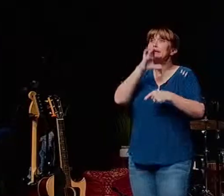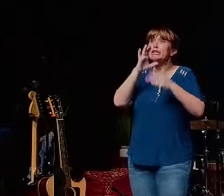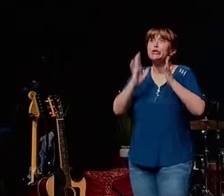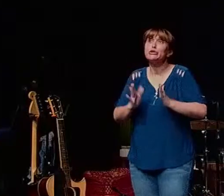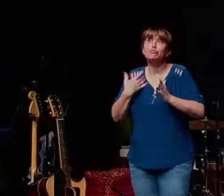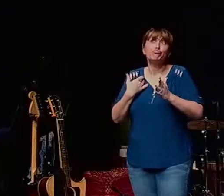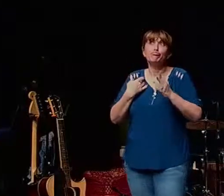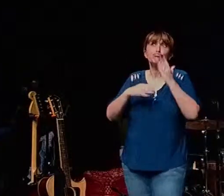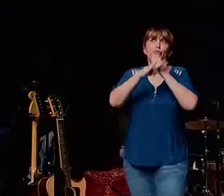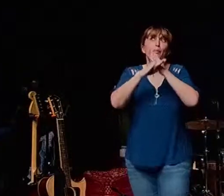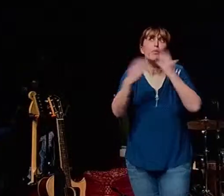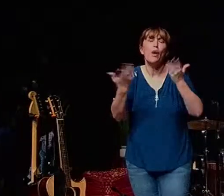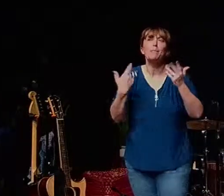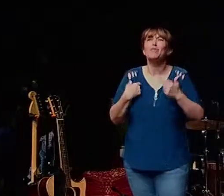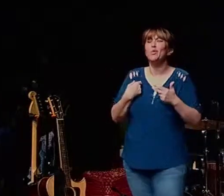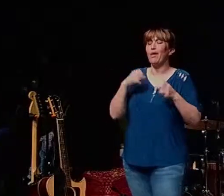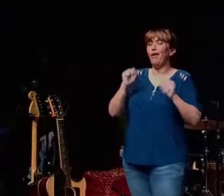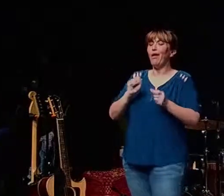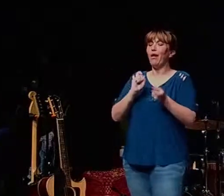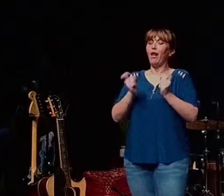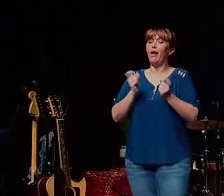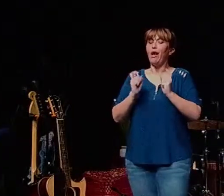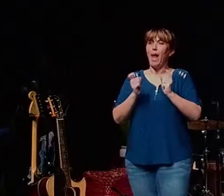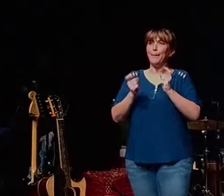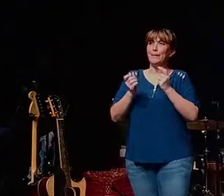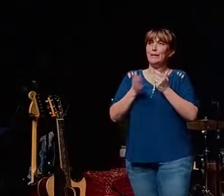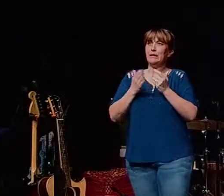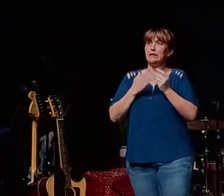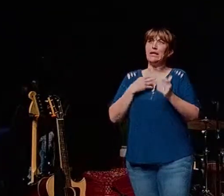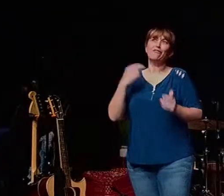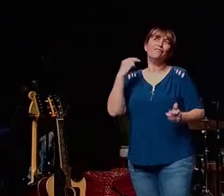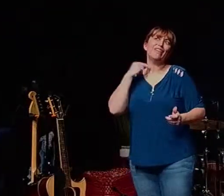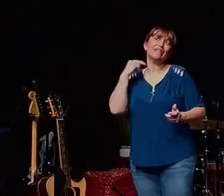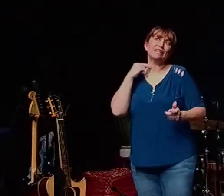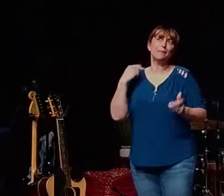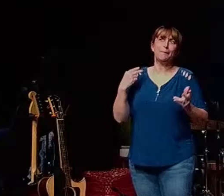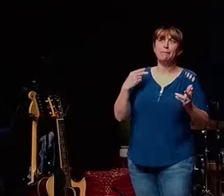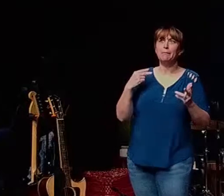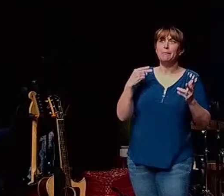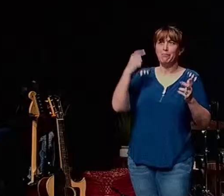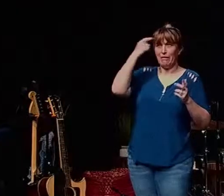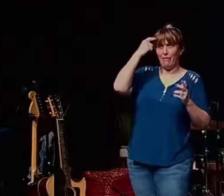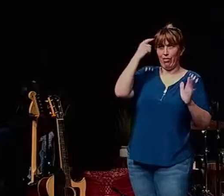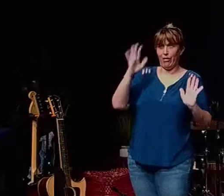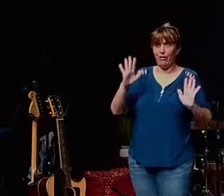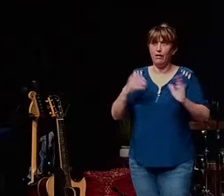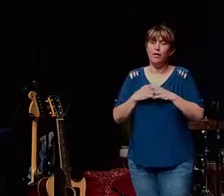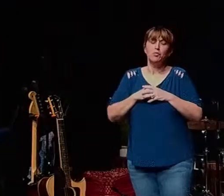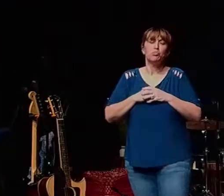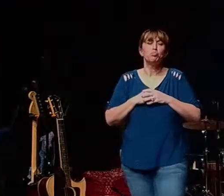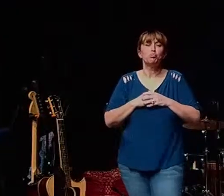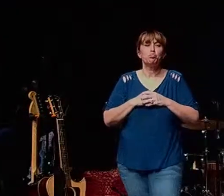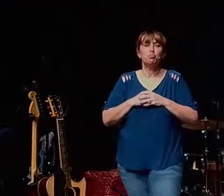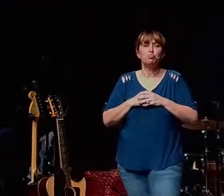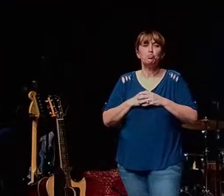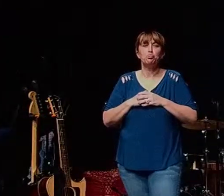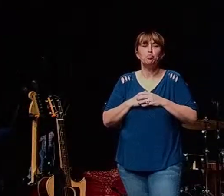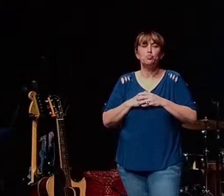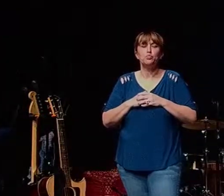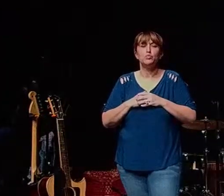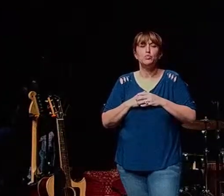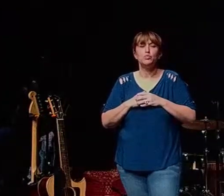seeker is that you can adapt very easily a victim mentality it's basically this place where you